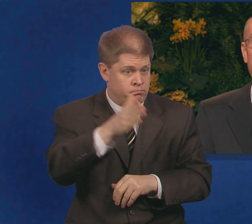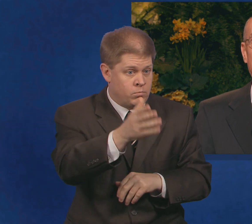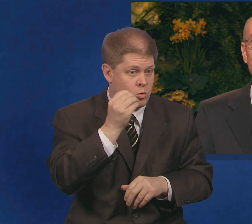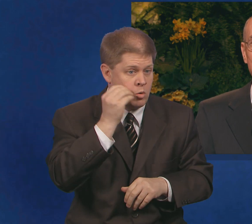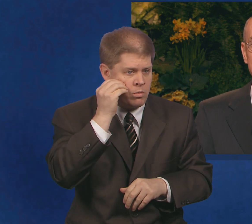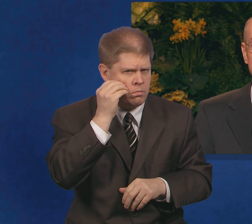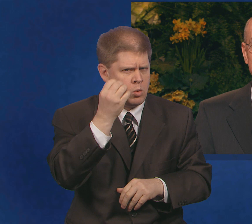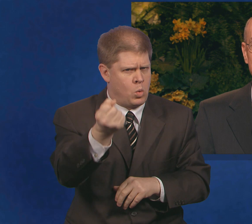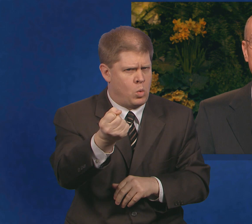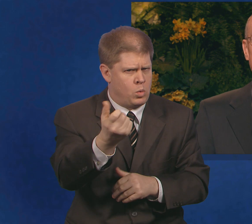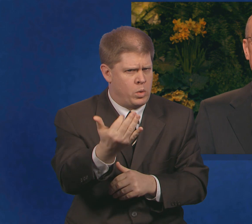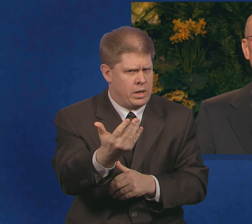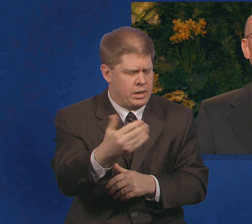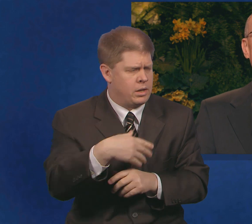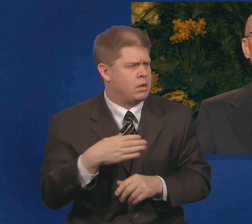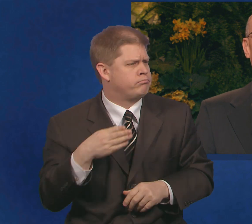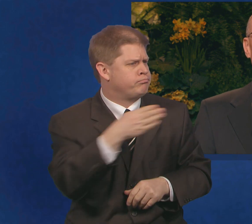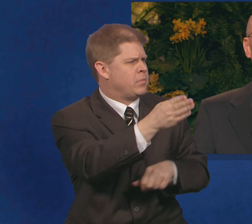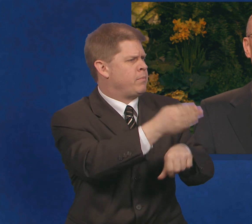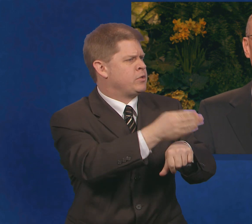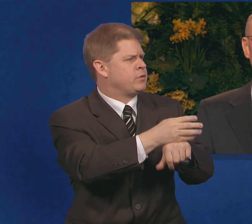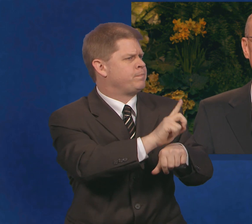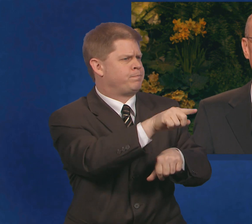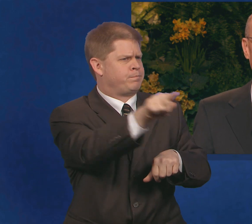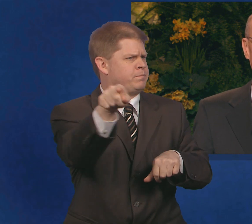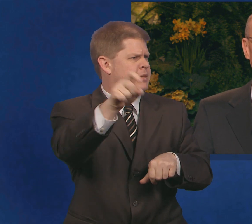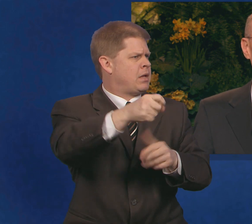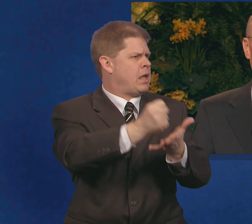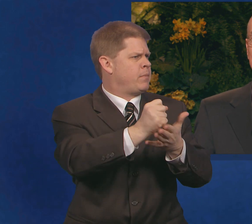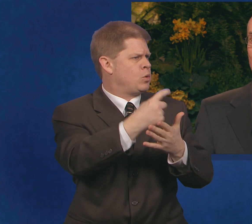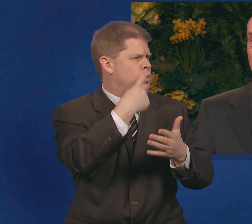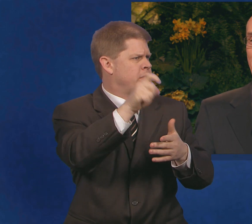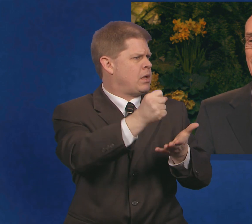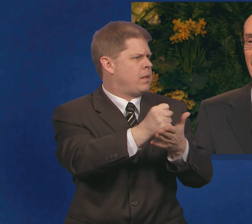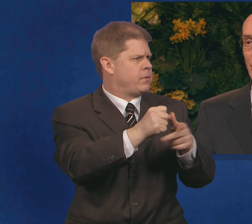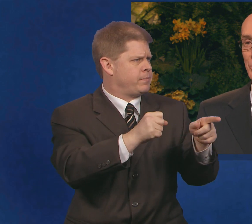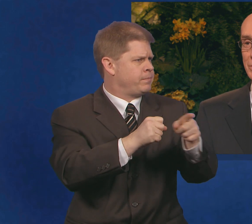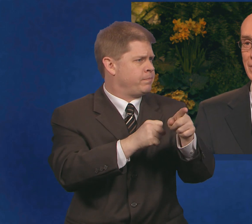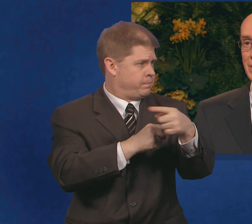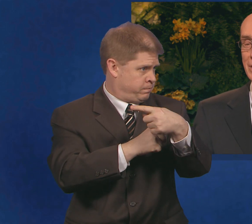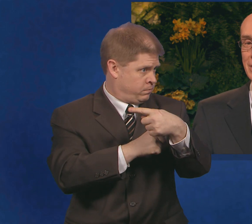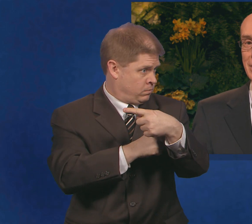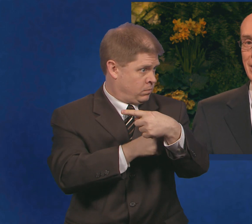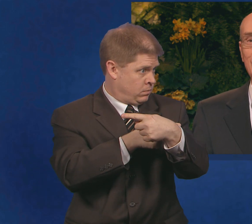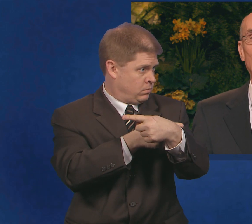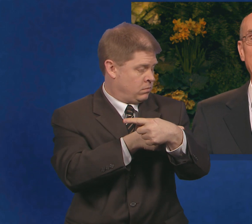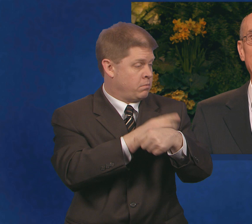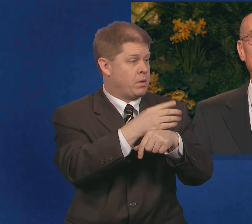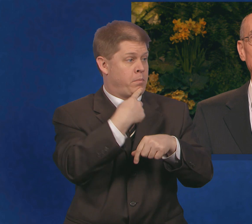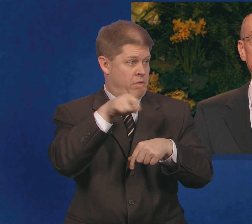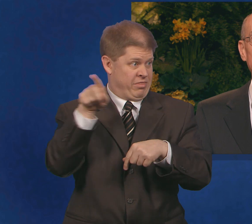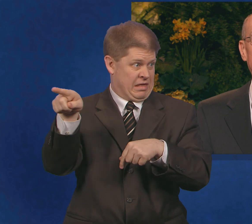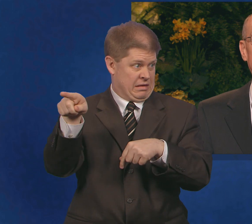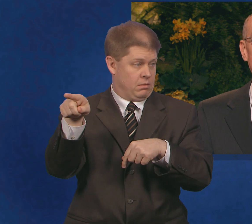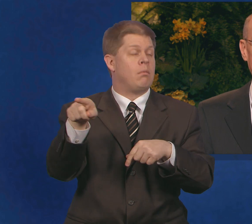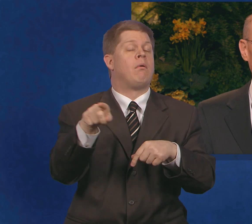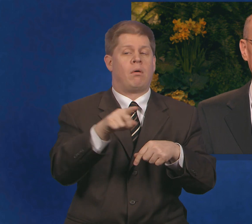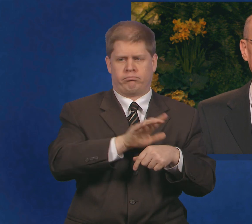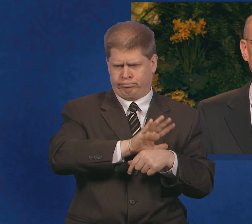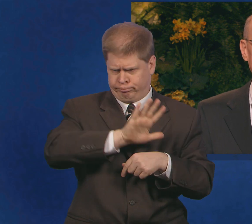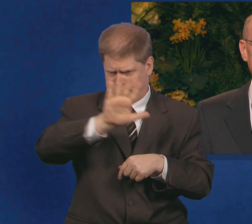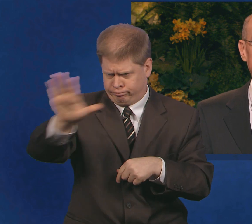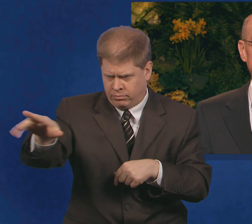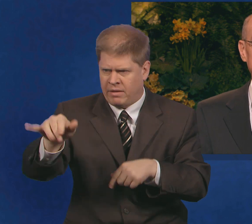their own house. Instead, they found their bishop to ask where they could help. He directed them to a